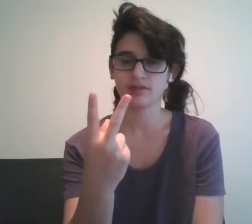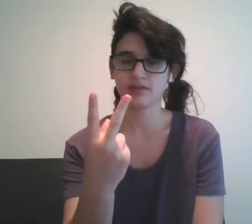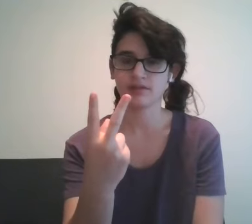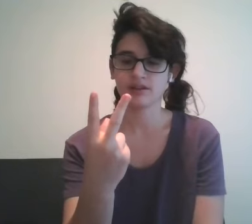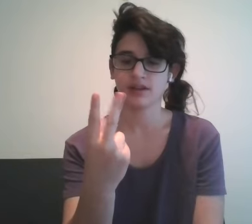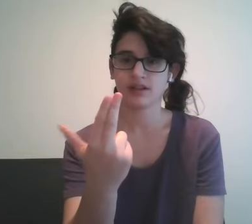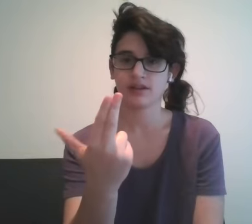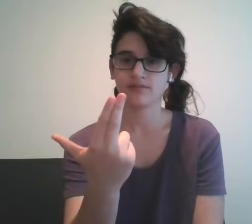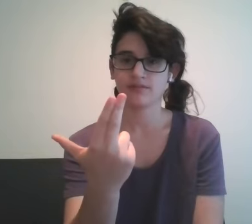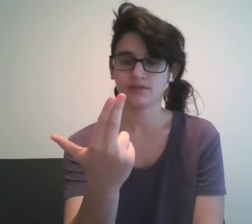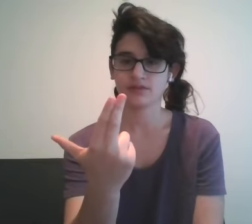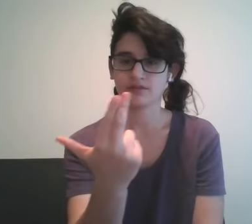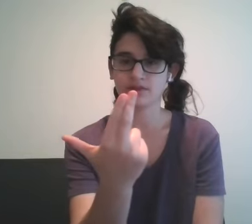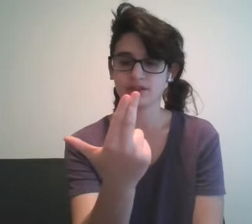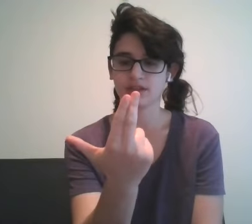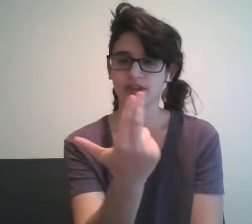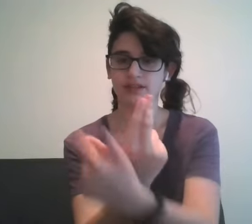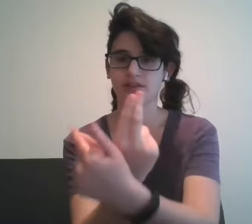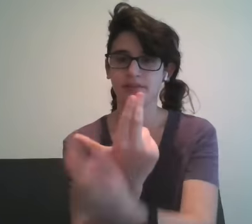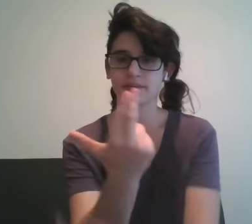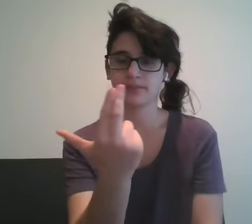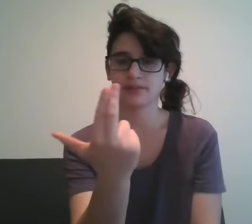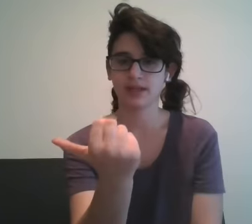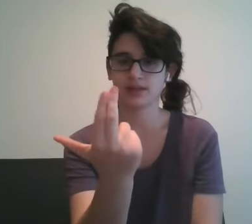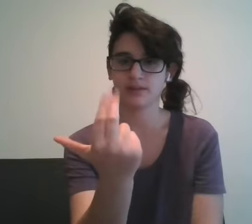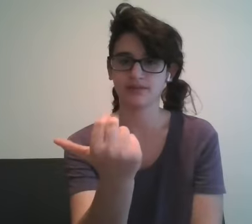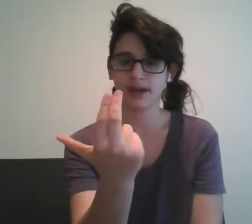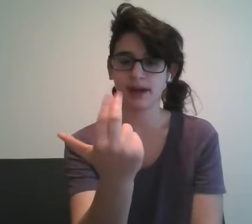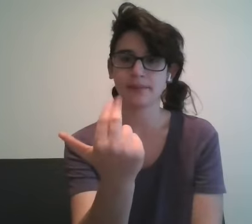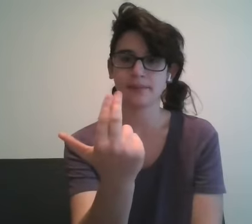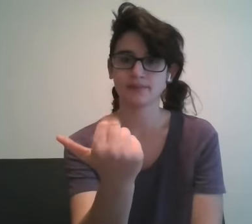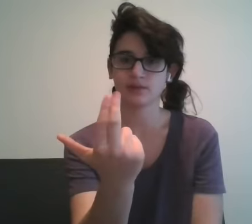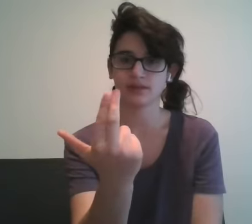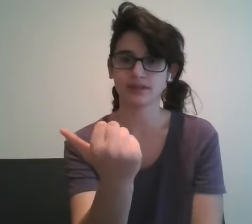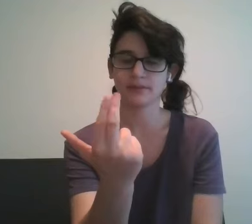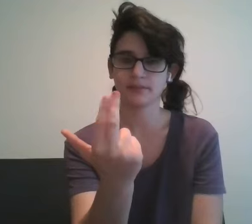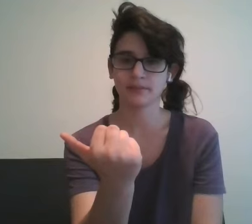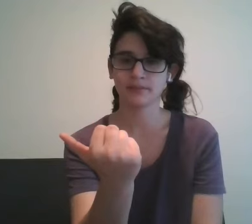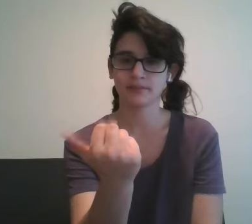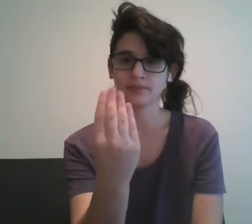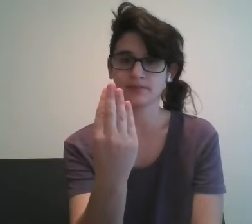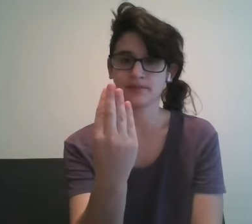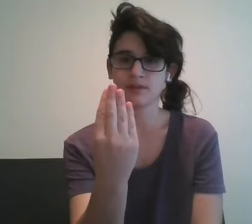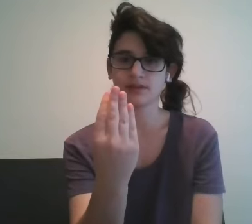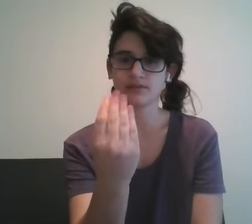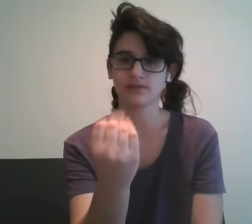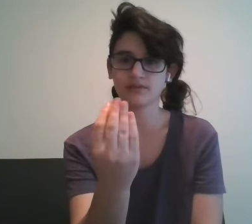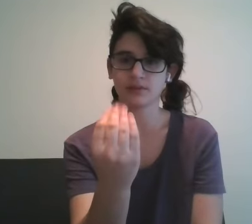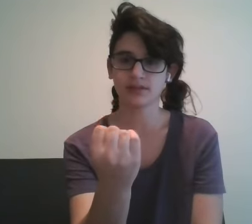twelve then for thirteen you guys take your thumb out and you leave it back so thirteen some goes in fourteen